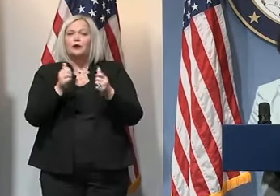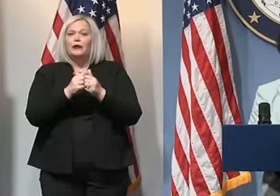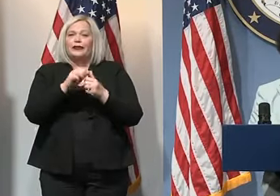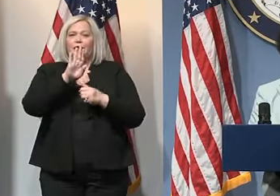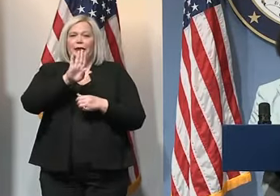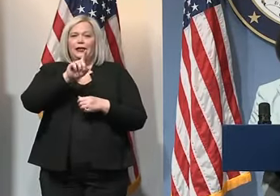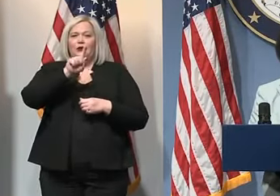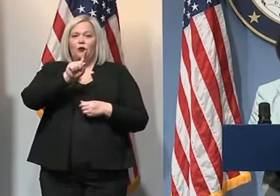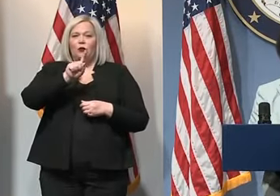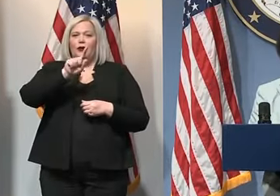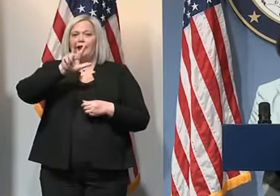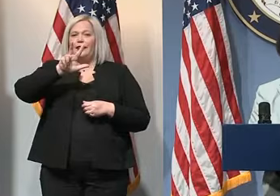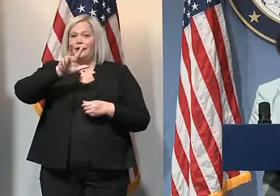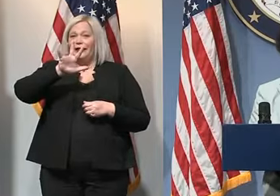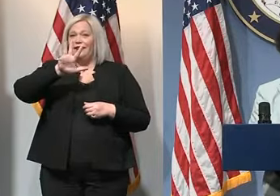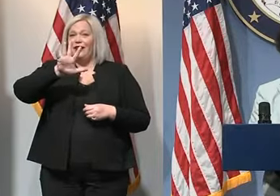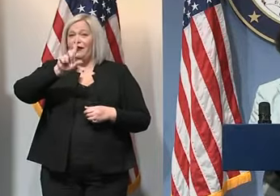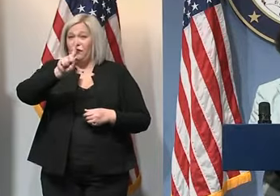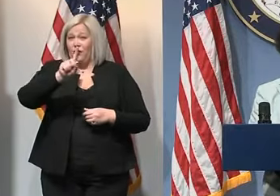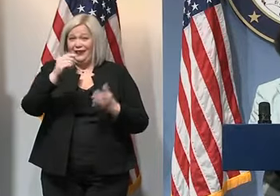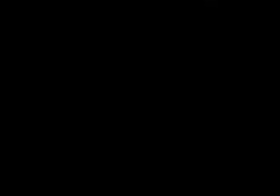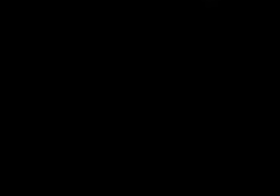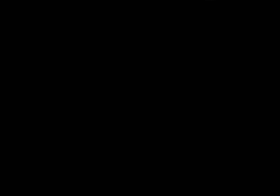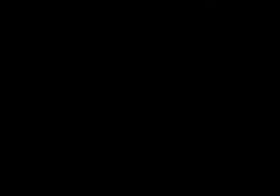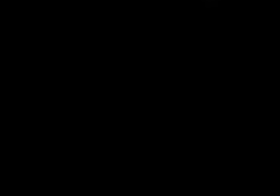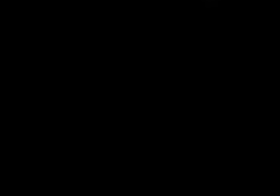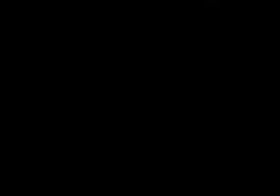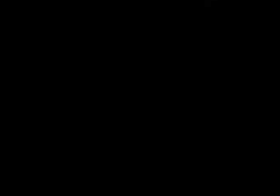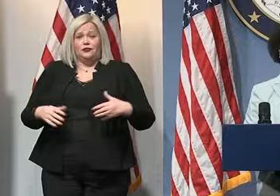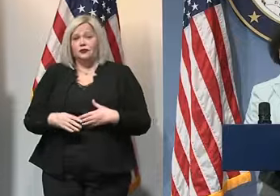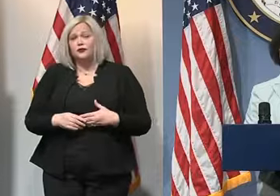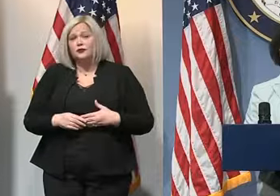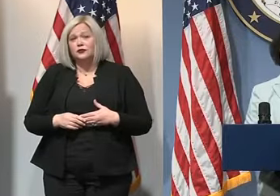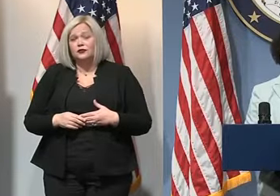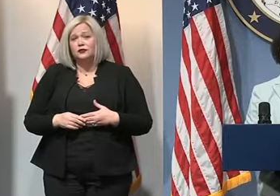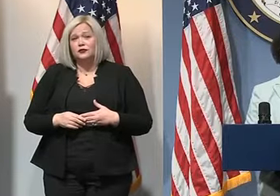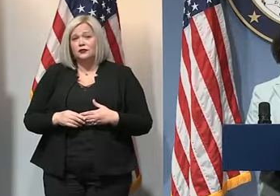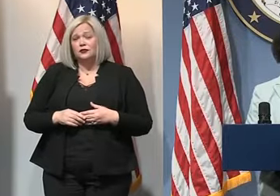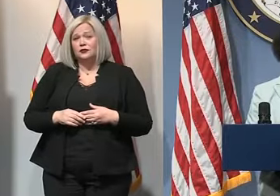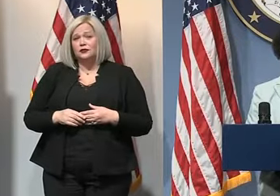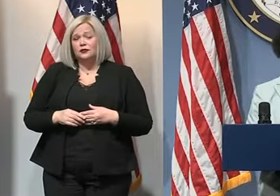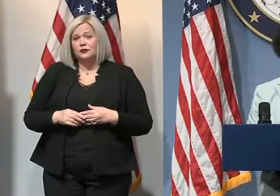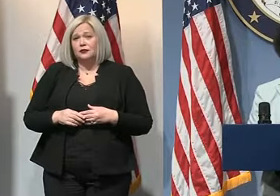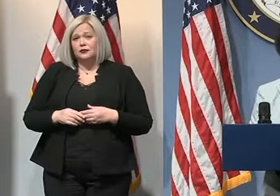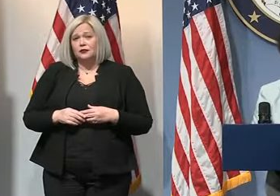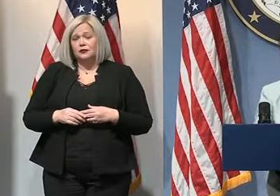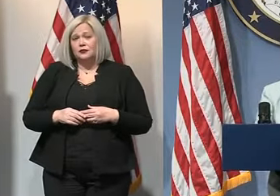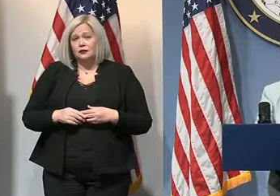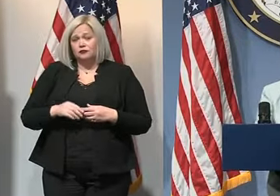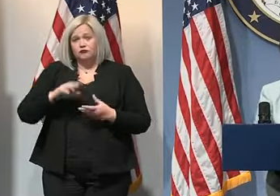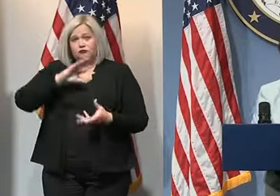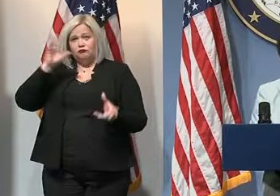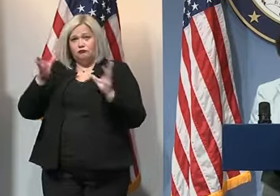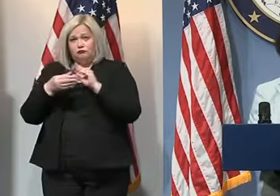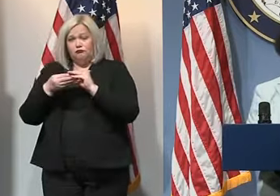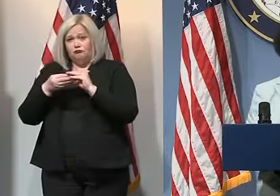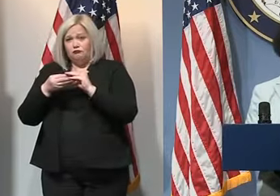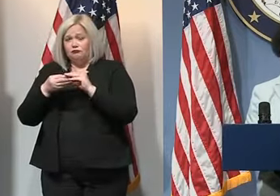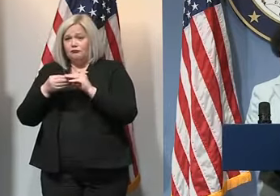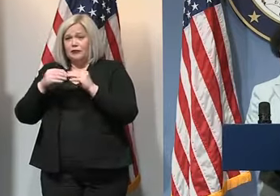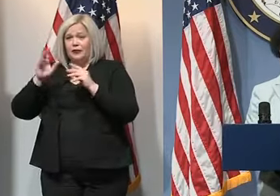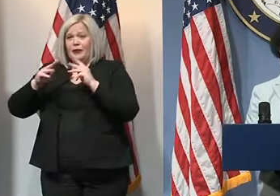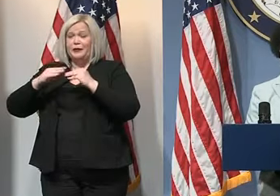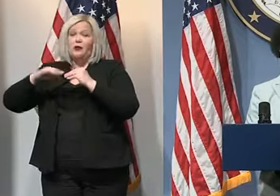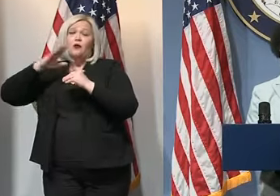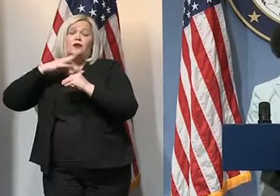by the B.1.351 variant. About 21 percent of people over the age of